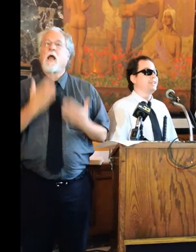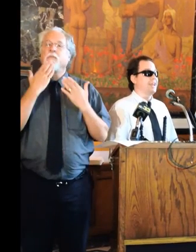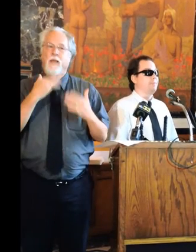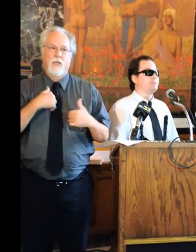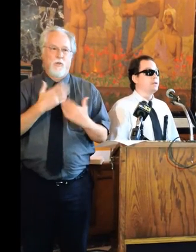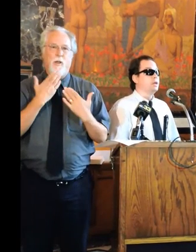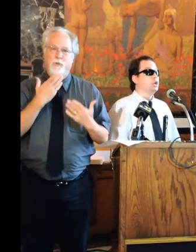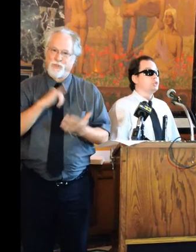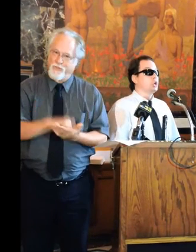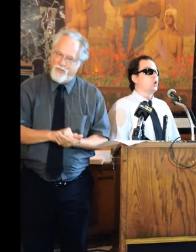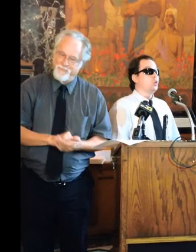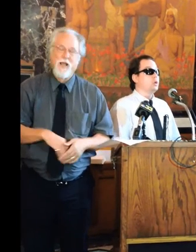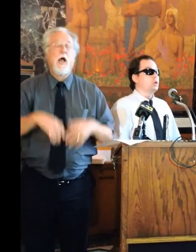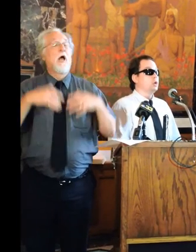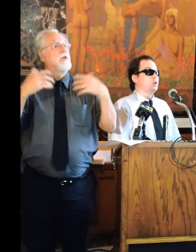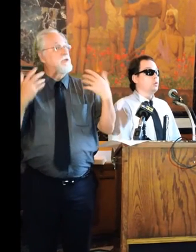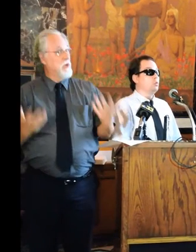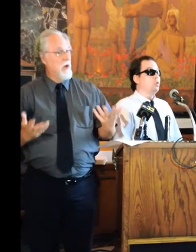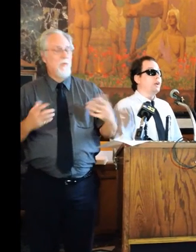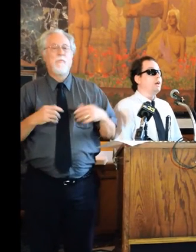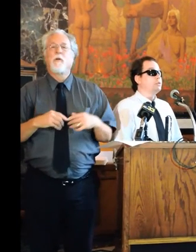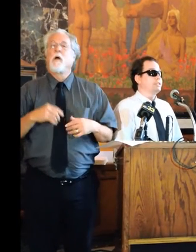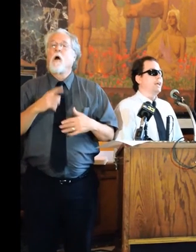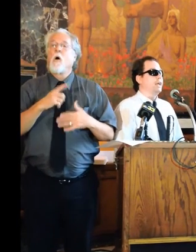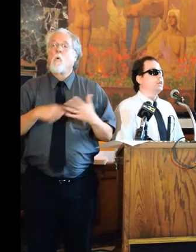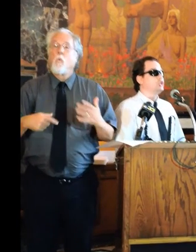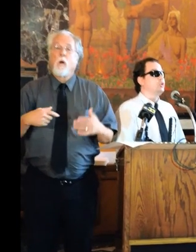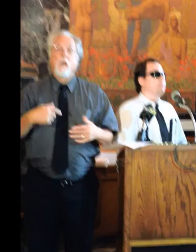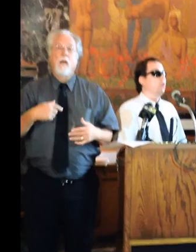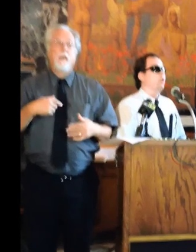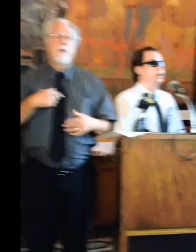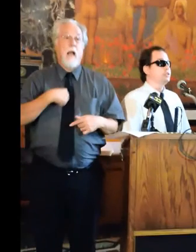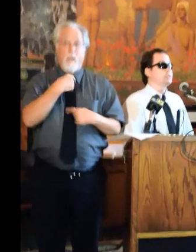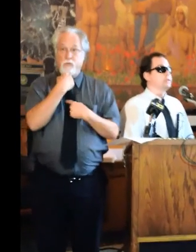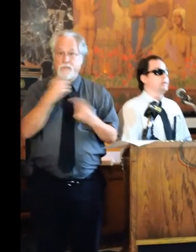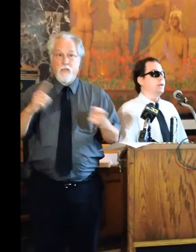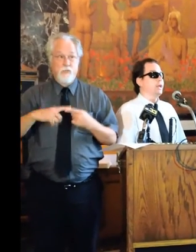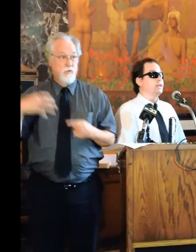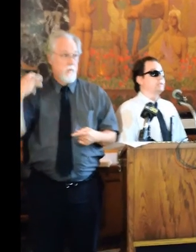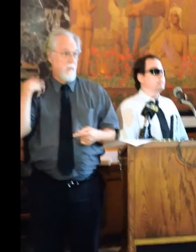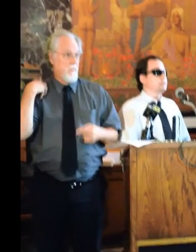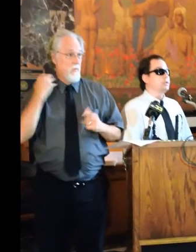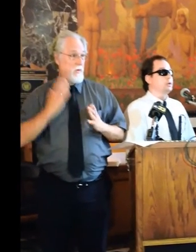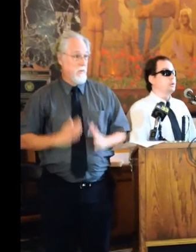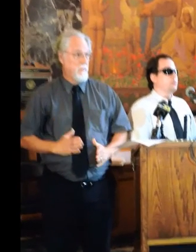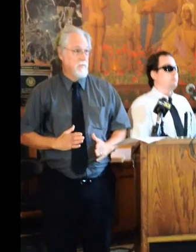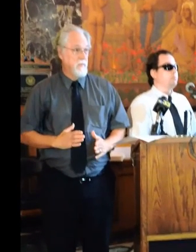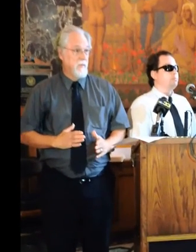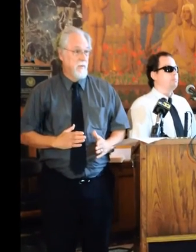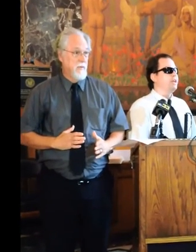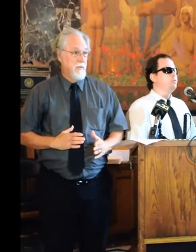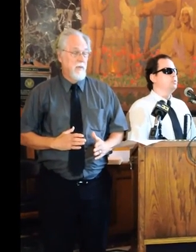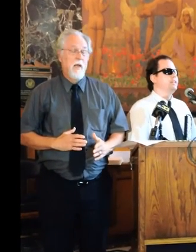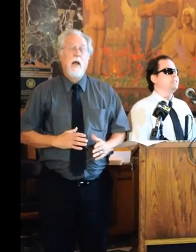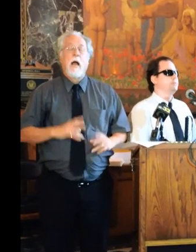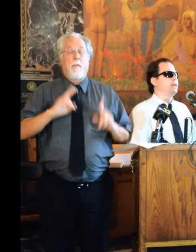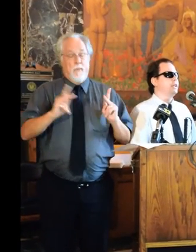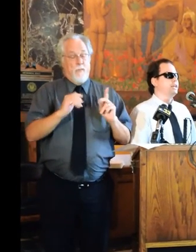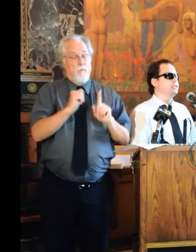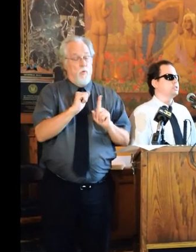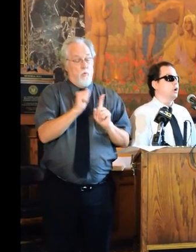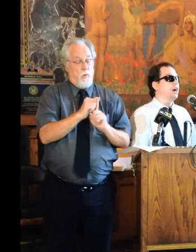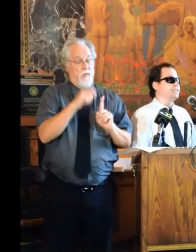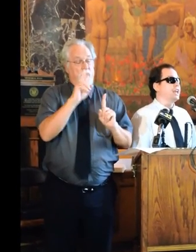I appreciate that. So, what I will say to employers is, people with